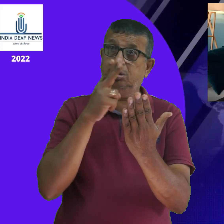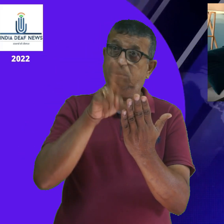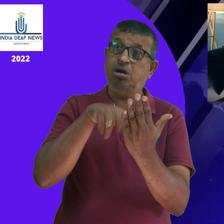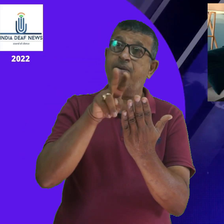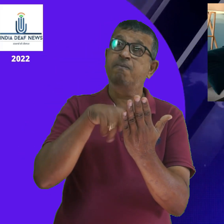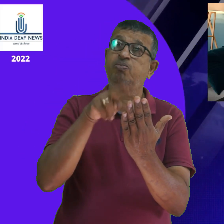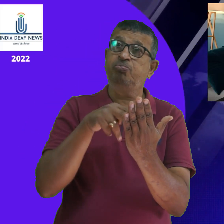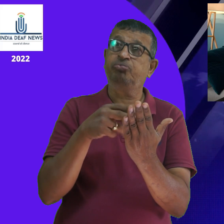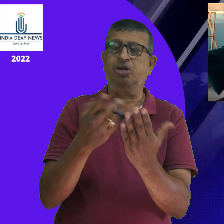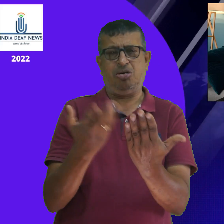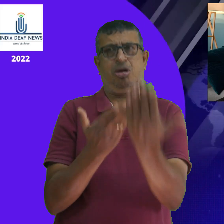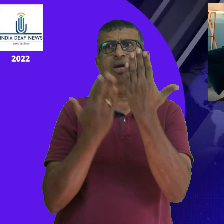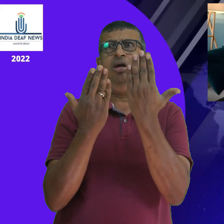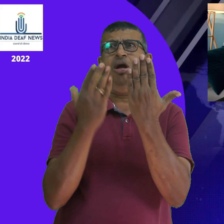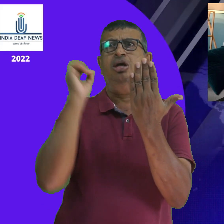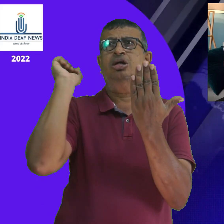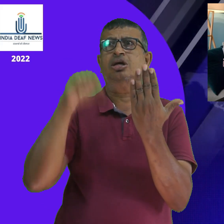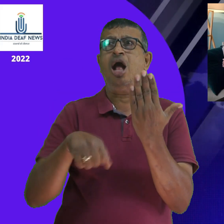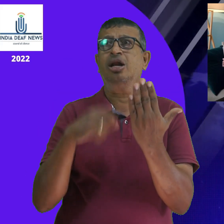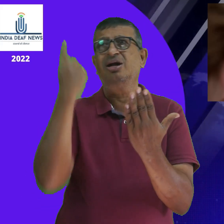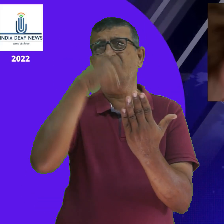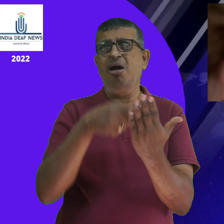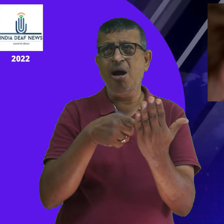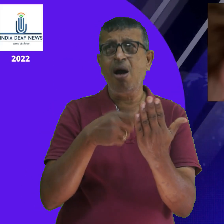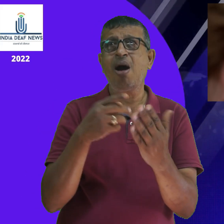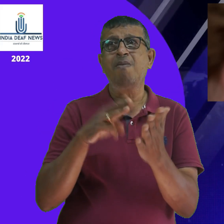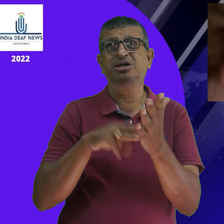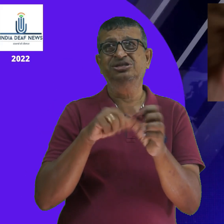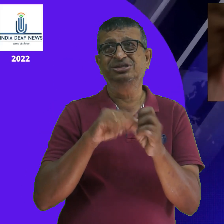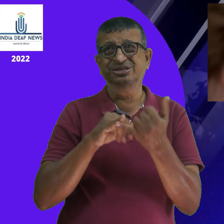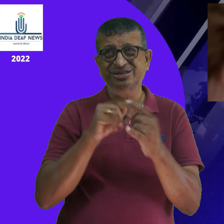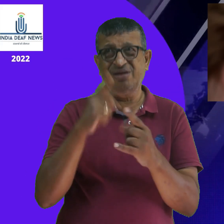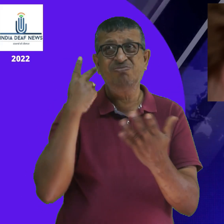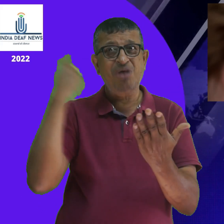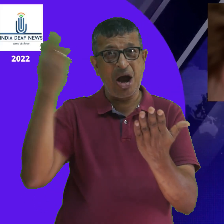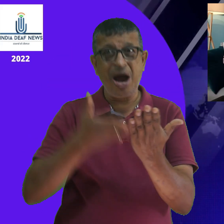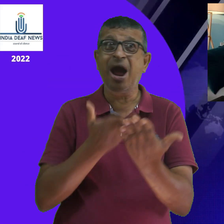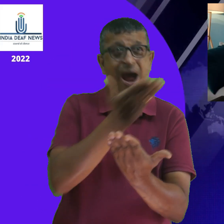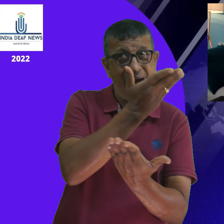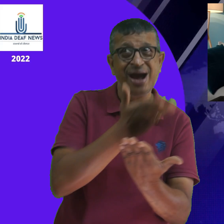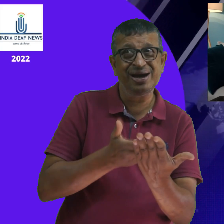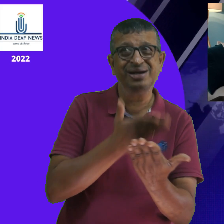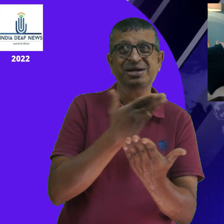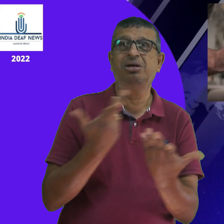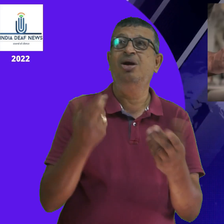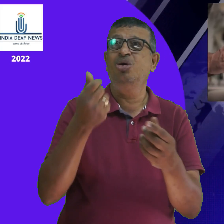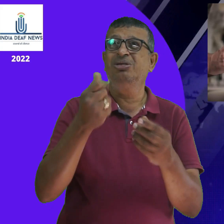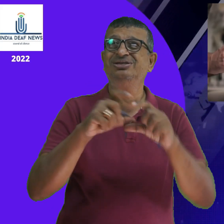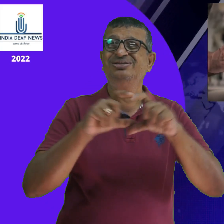so they simply ask to read only what interests them. Read the headline. Another brilliant performance. Wow. Identifying